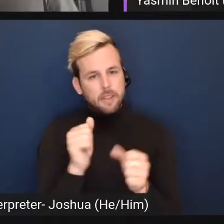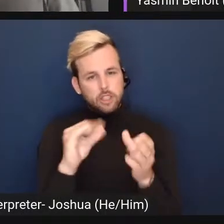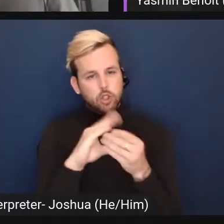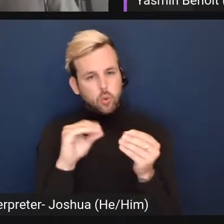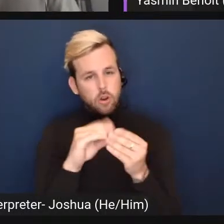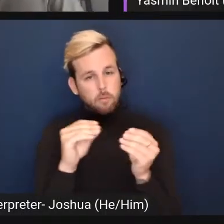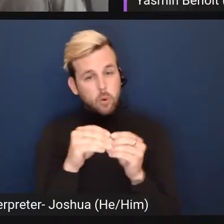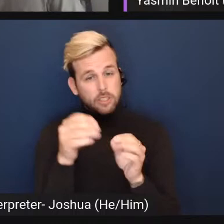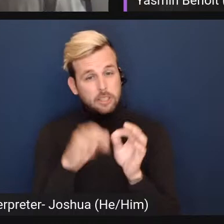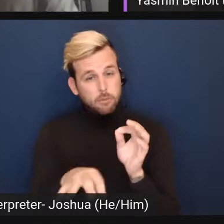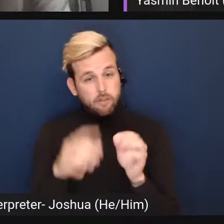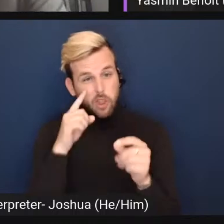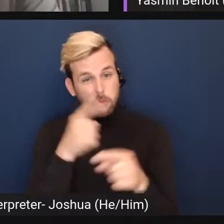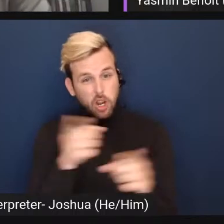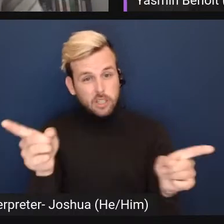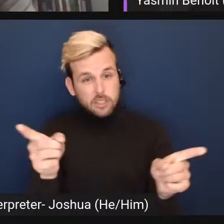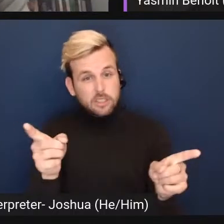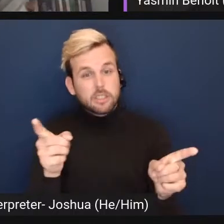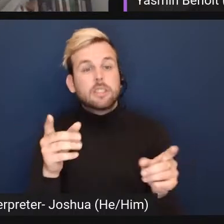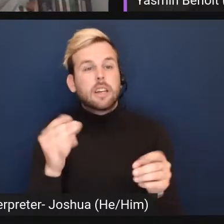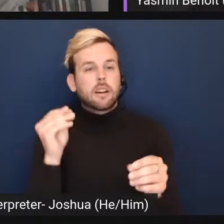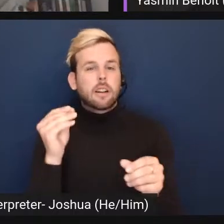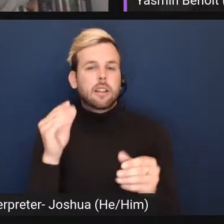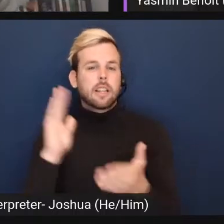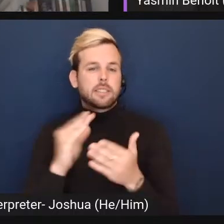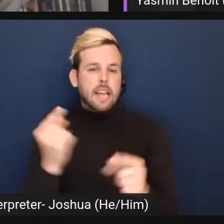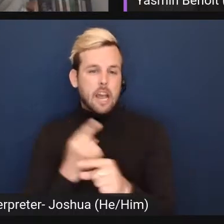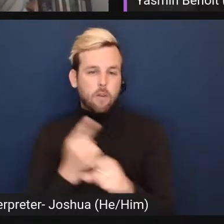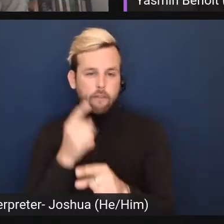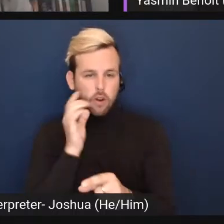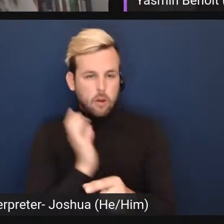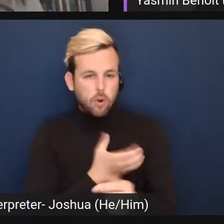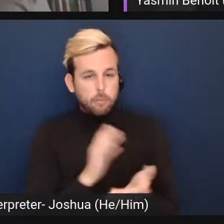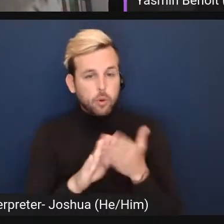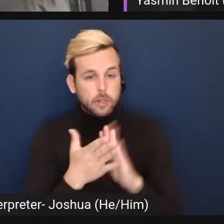simpler for the press, and it's going to make it less accurate to our community.